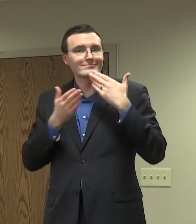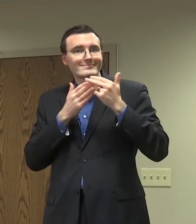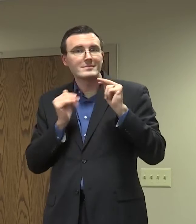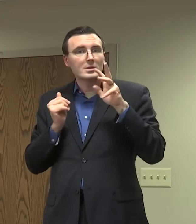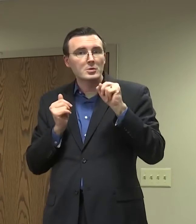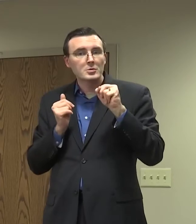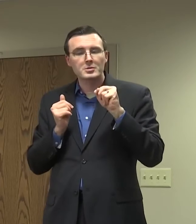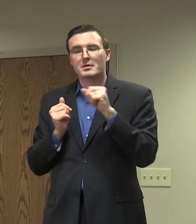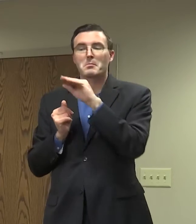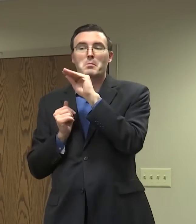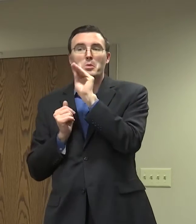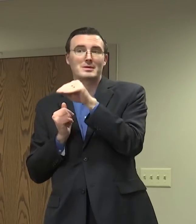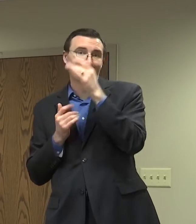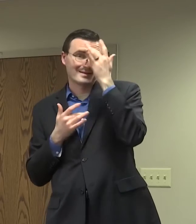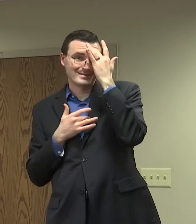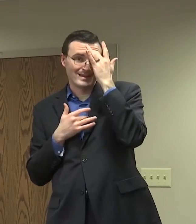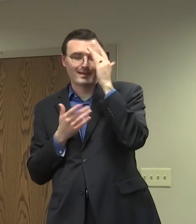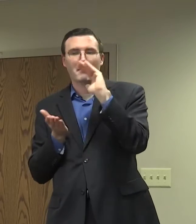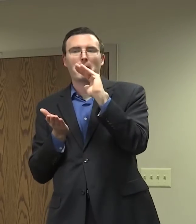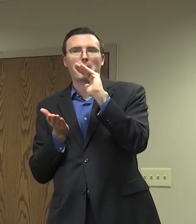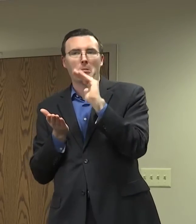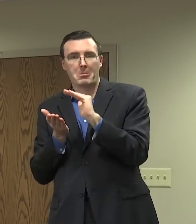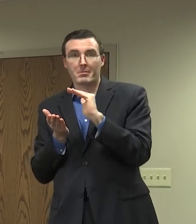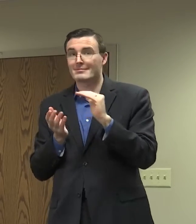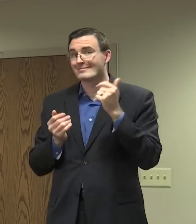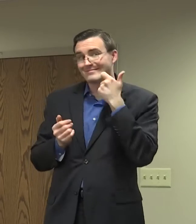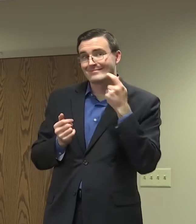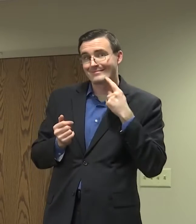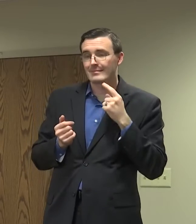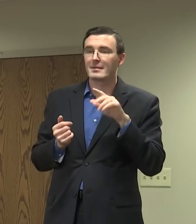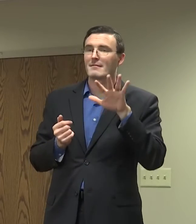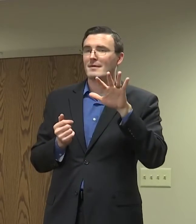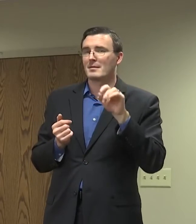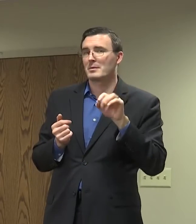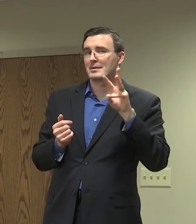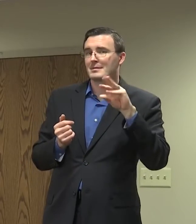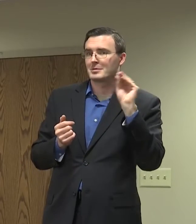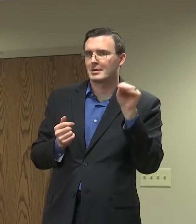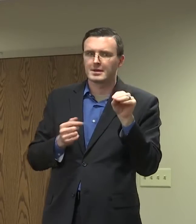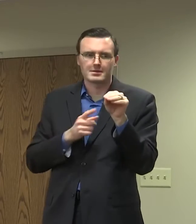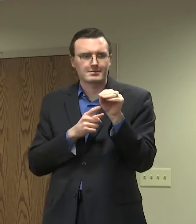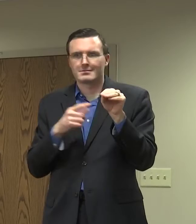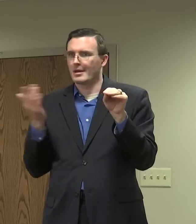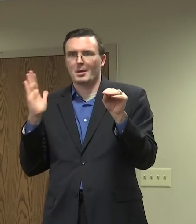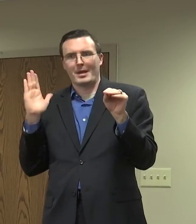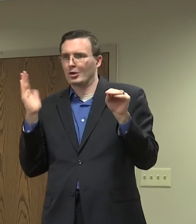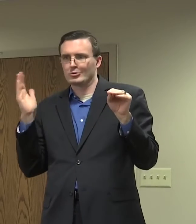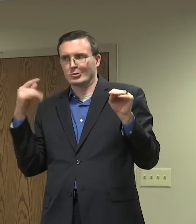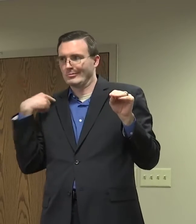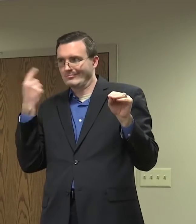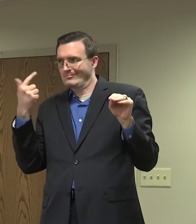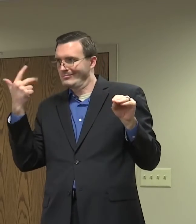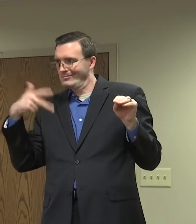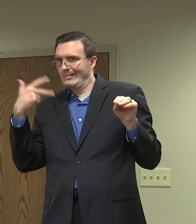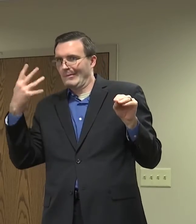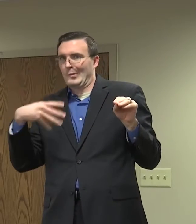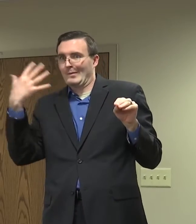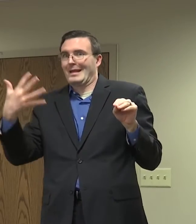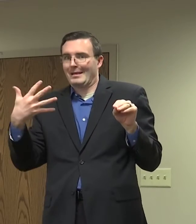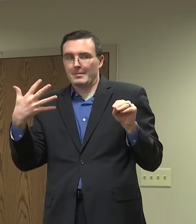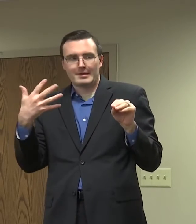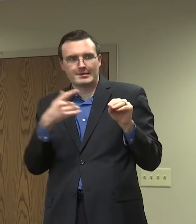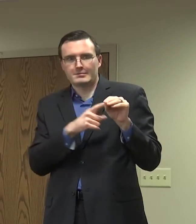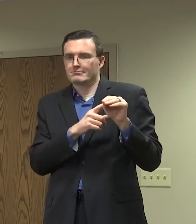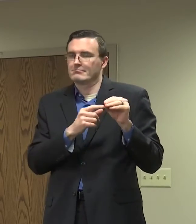rates. As she just mentioned, 5.6% is actually dramatically better than we've been in months, which is phenomenal news.